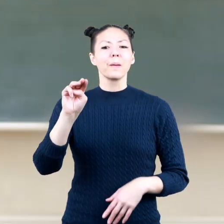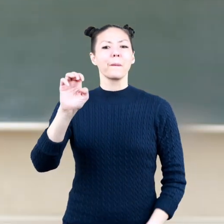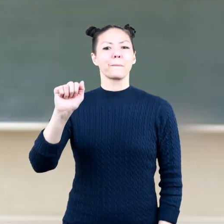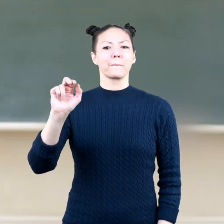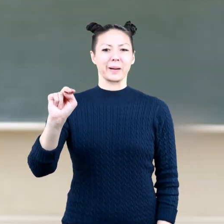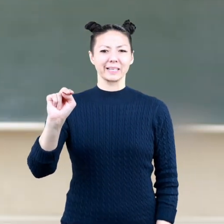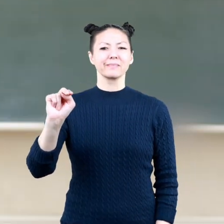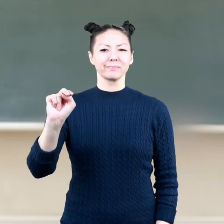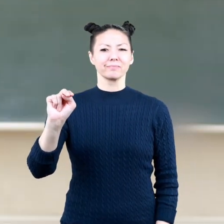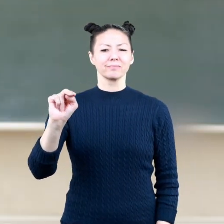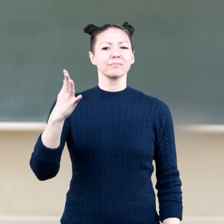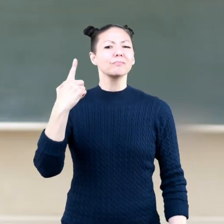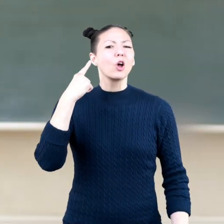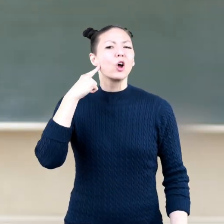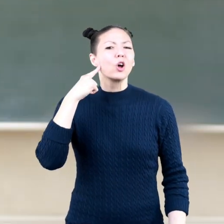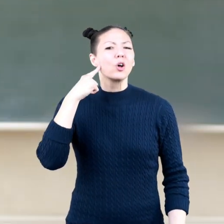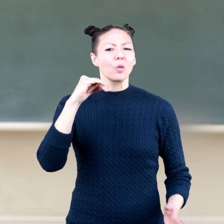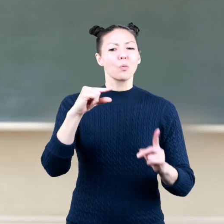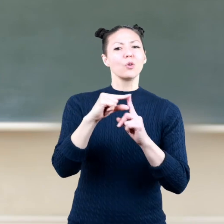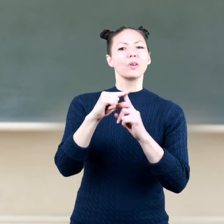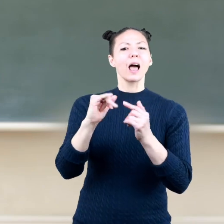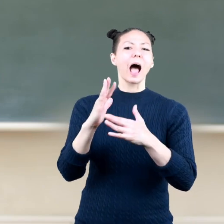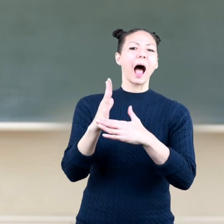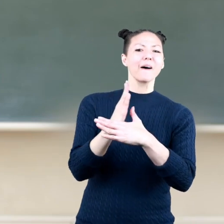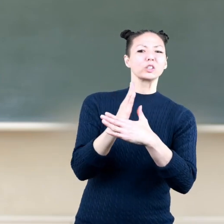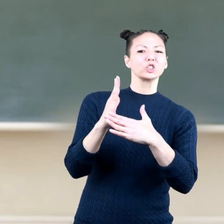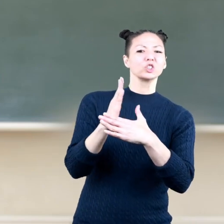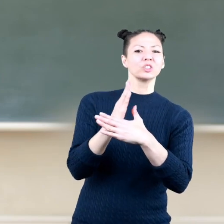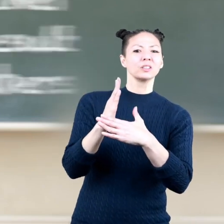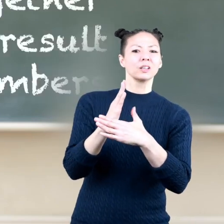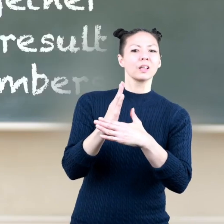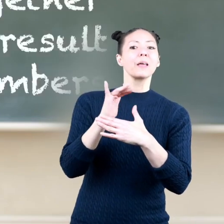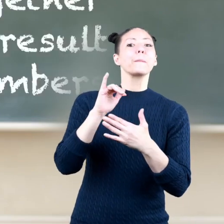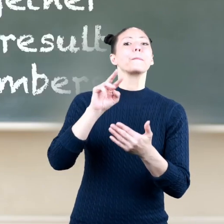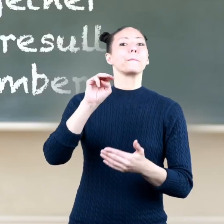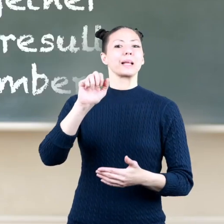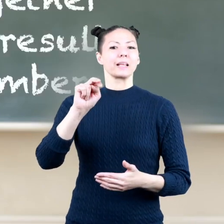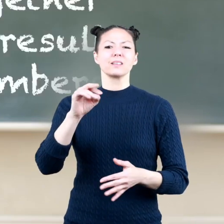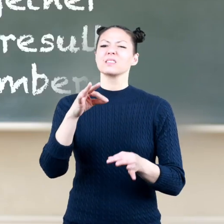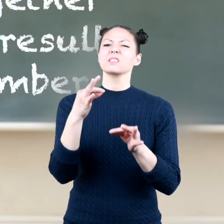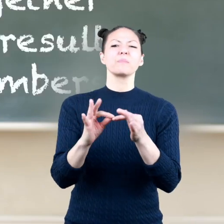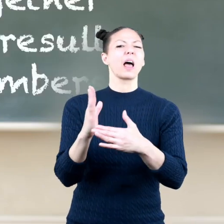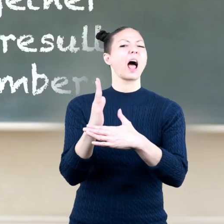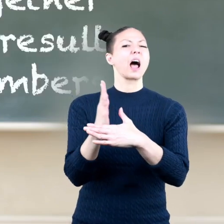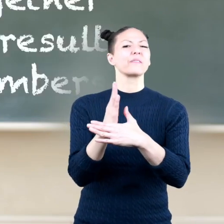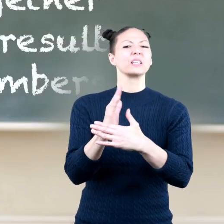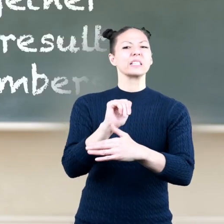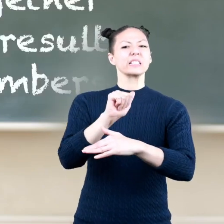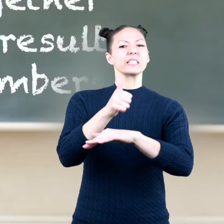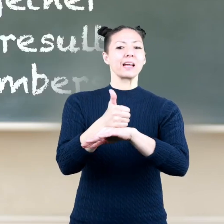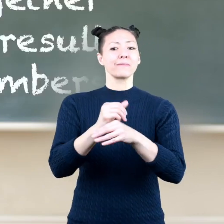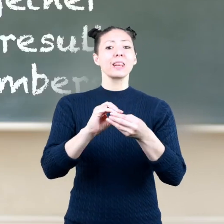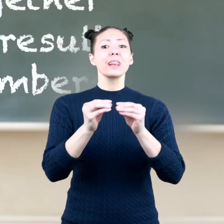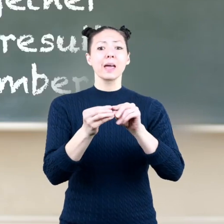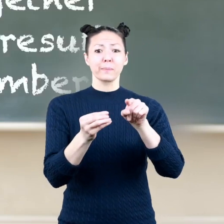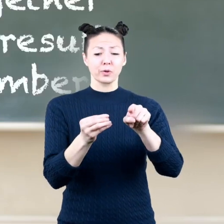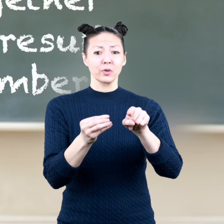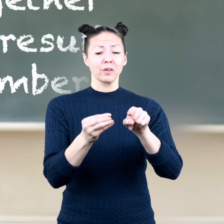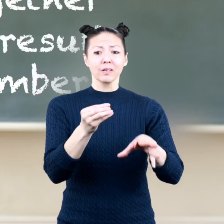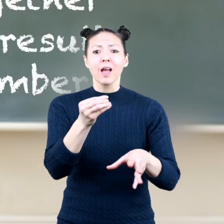most likely you have heard the word average the mean is simply the average set of numbers you add the